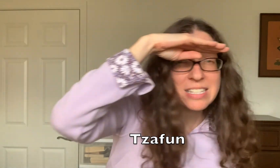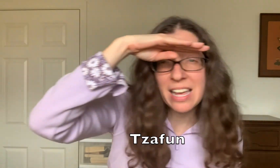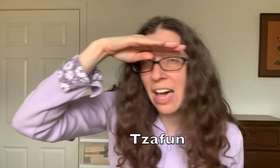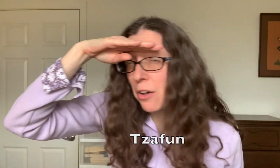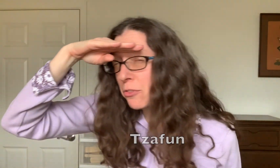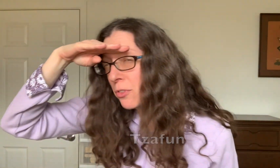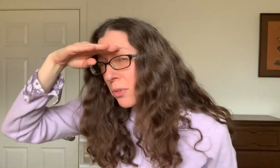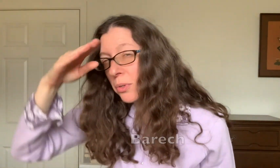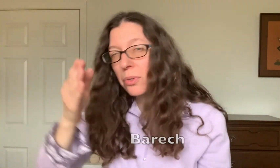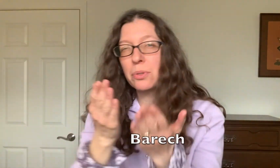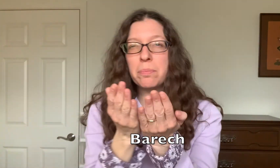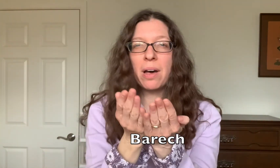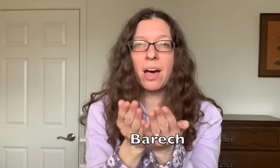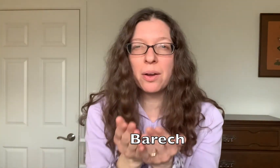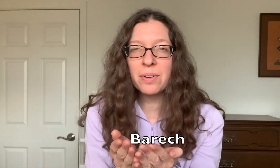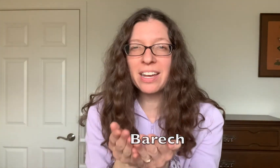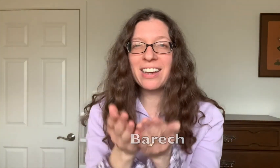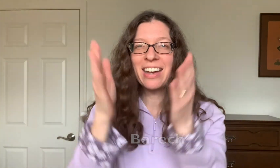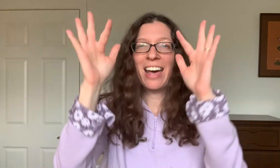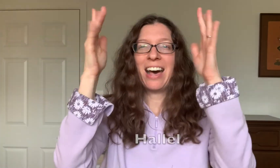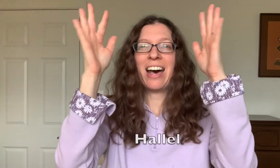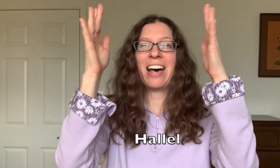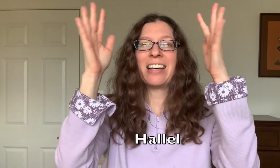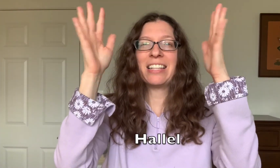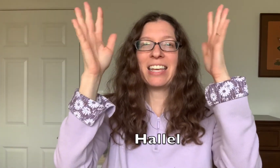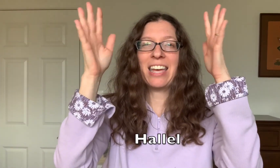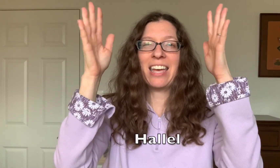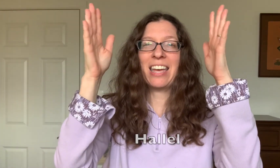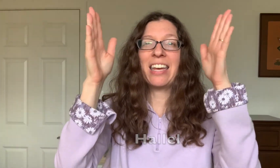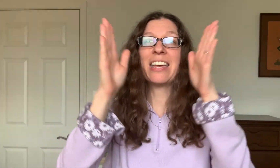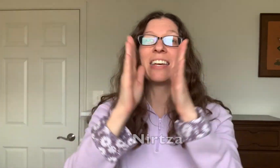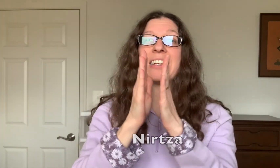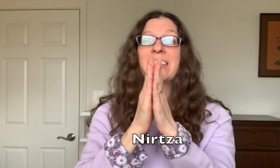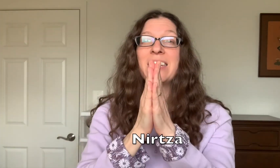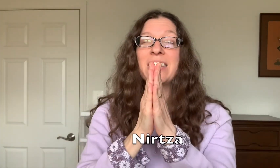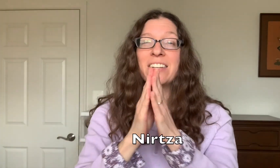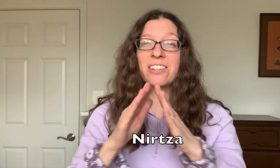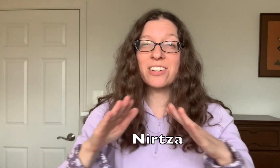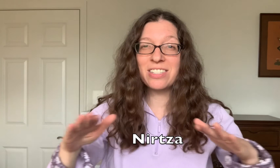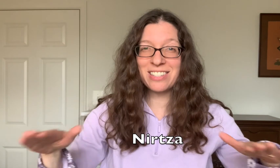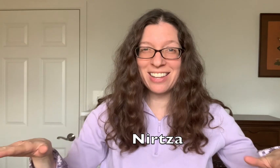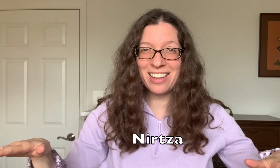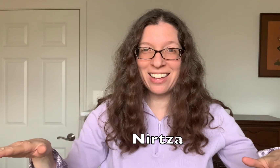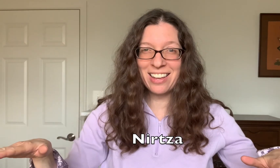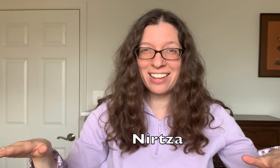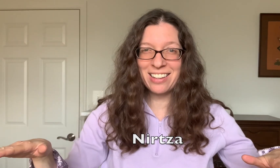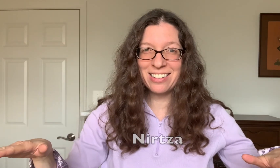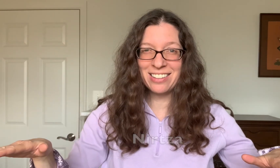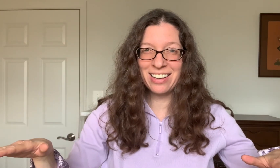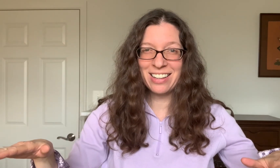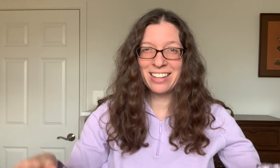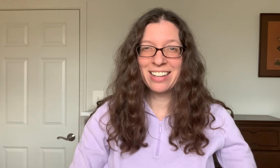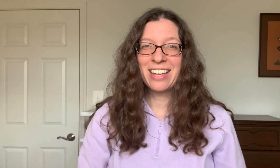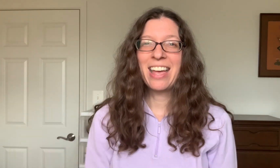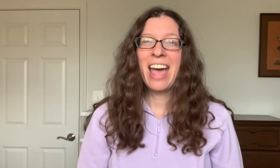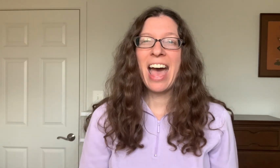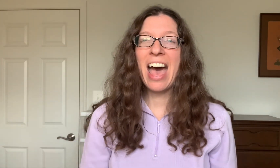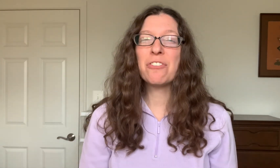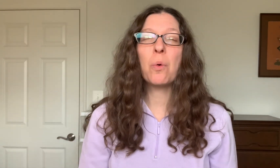Tzafun Barech, Halel Nitzah. Have a